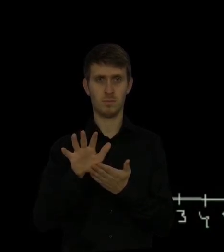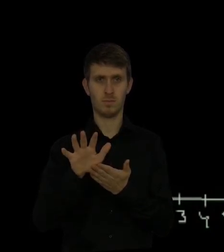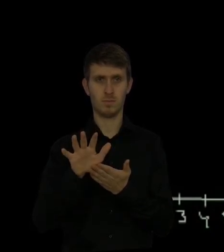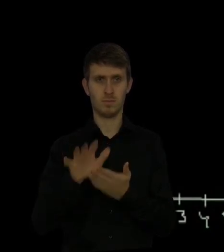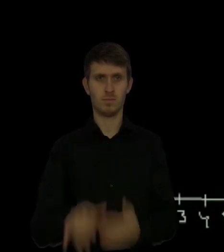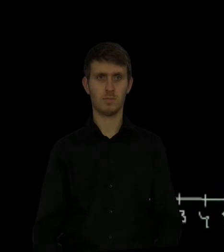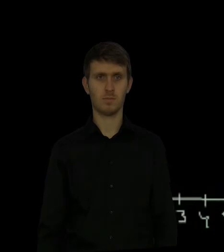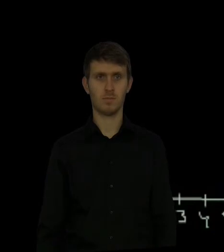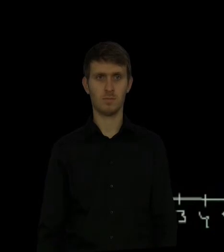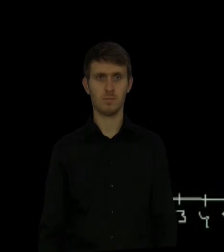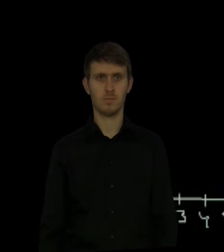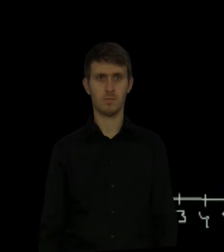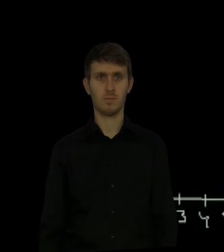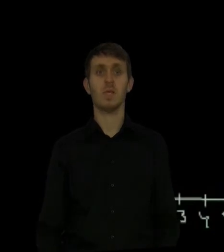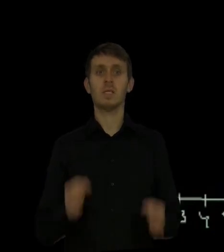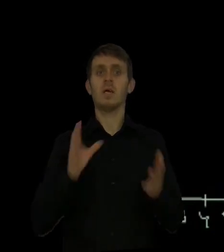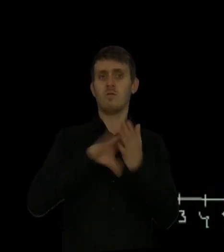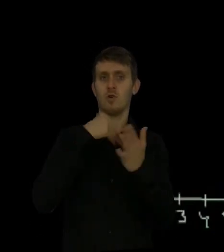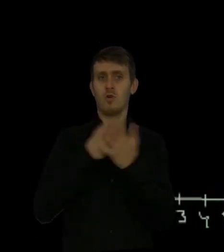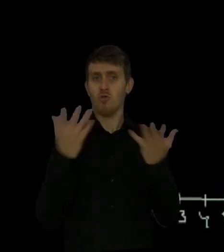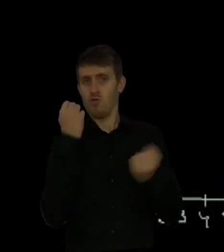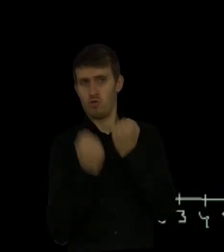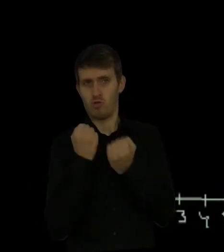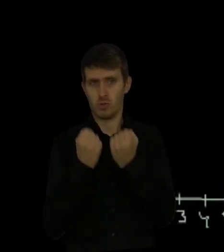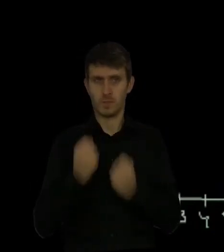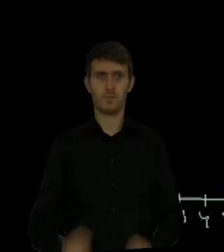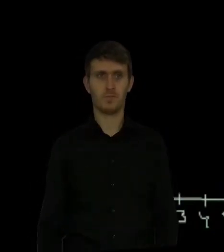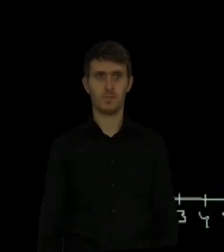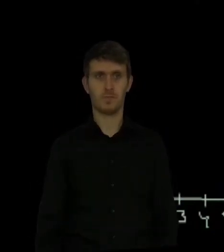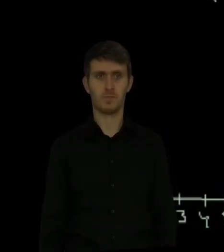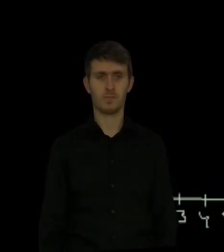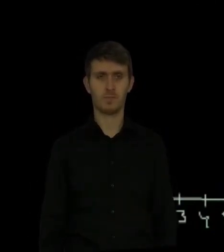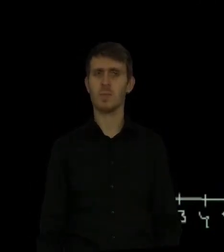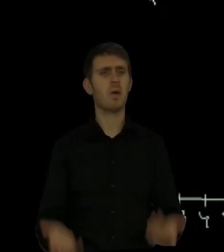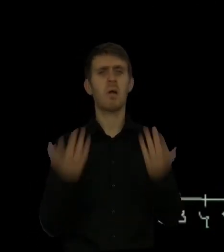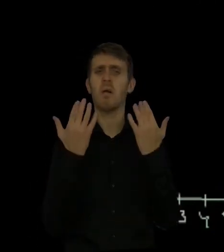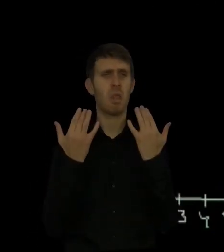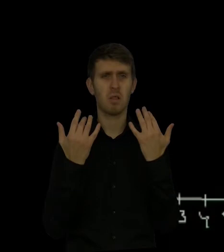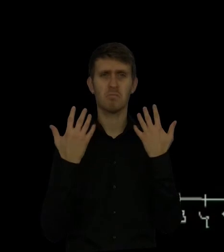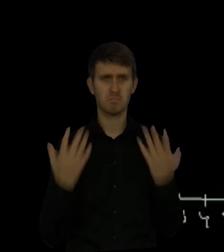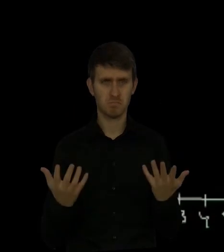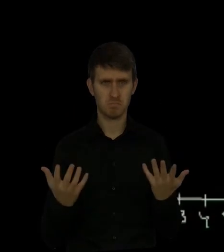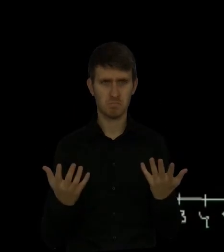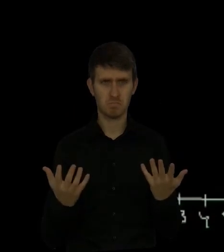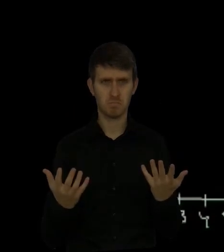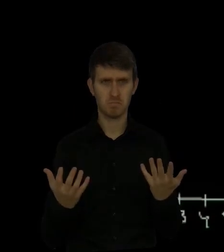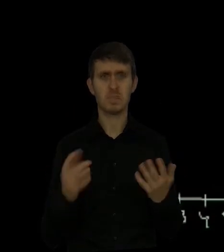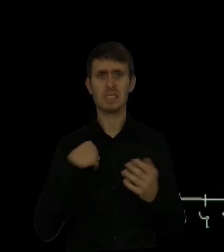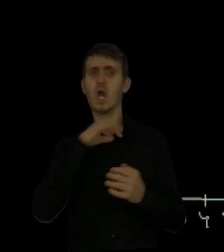14, 15. So let's do a hard problem. What is,